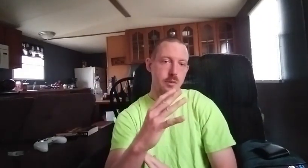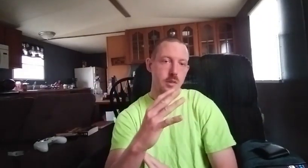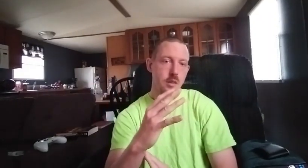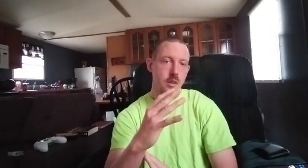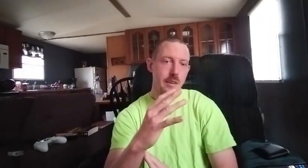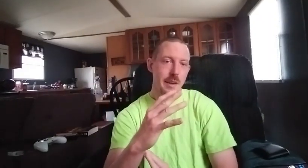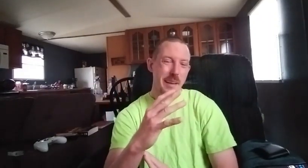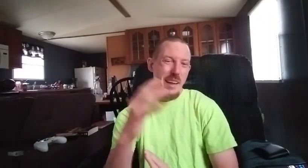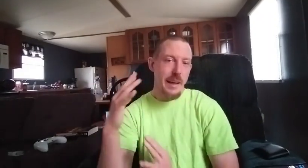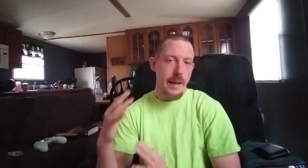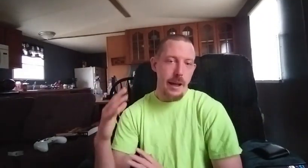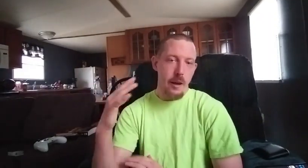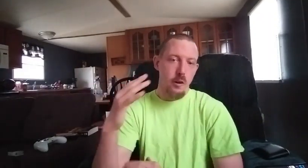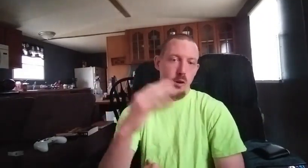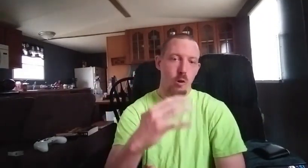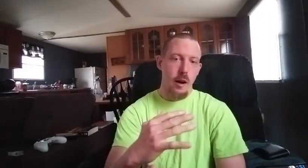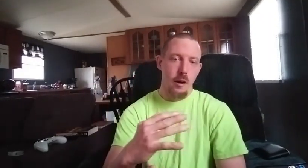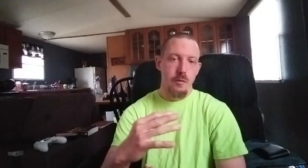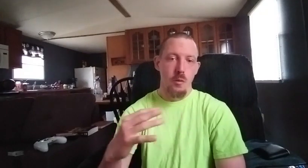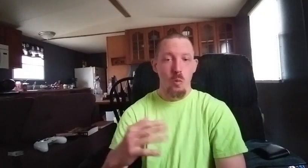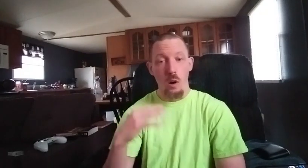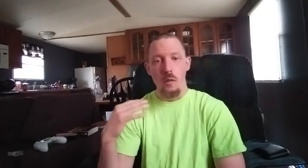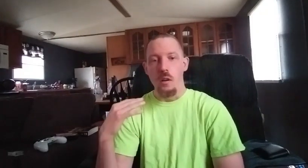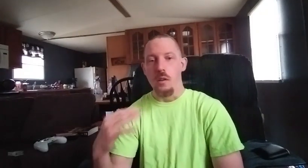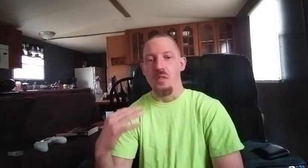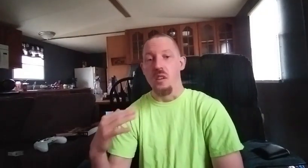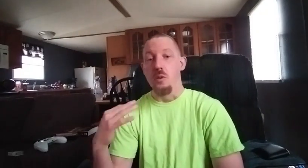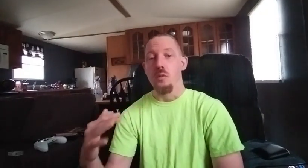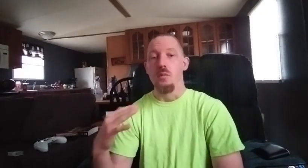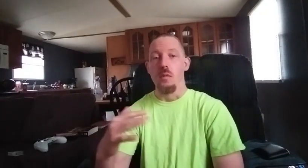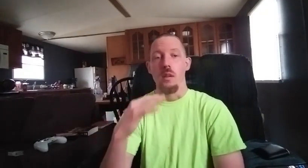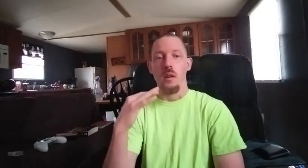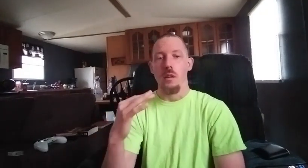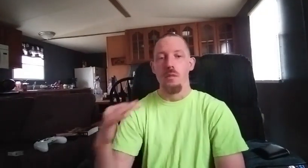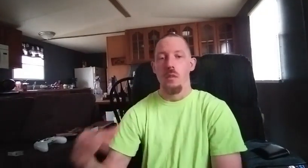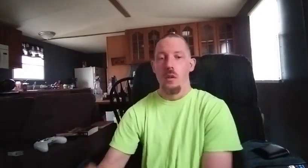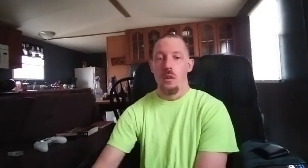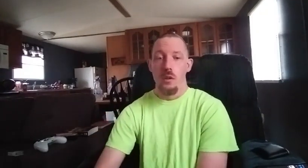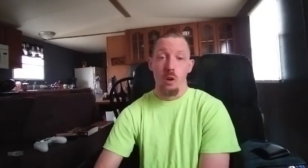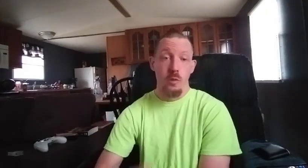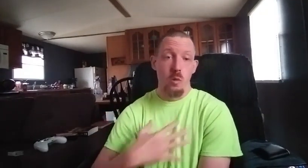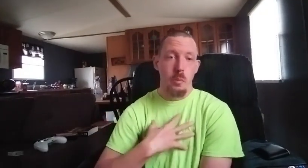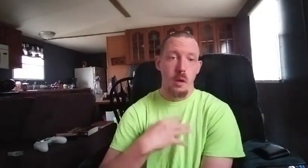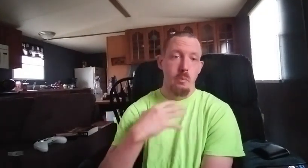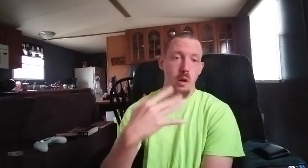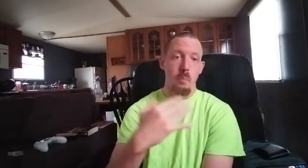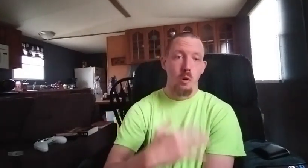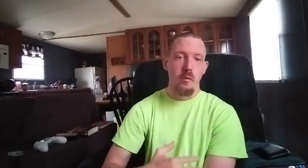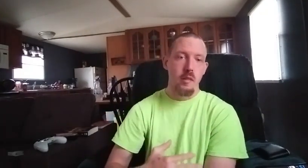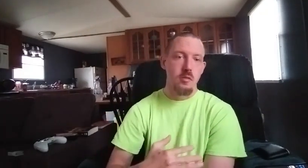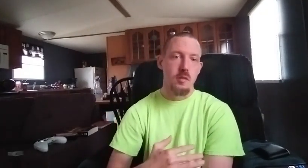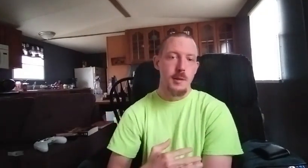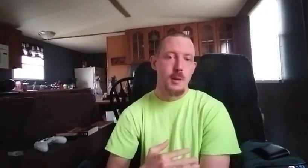at your craft whatever it is that you do in life now if you want to be a better motivation speaker